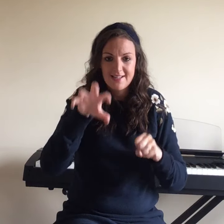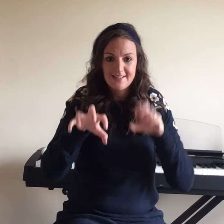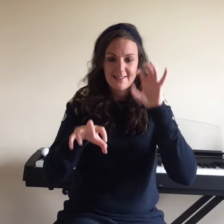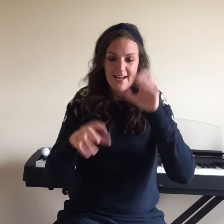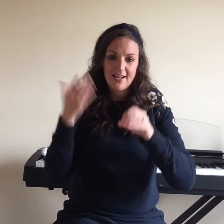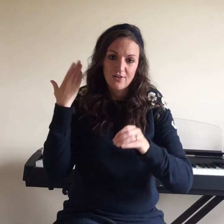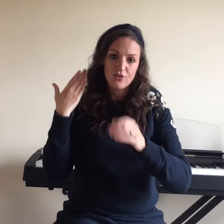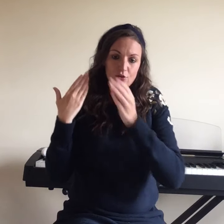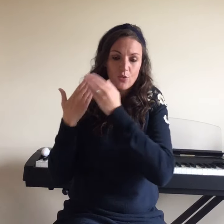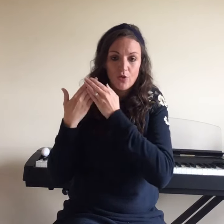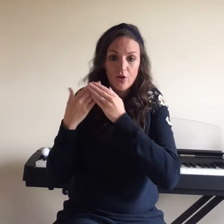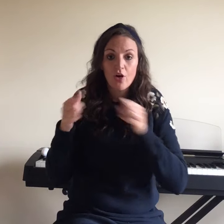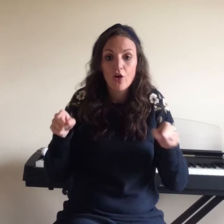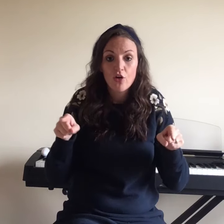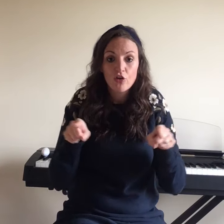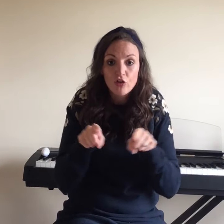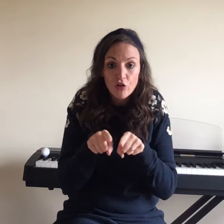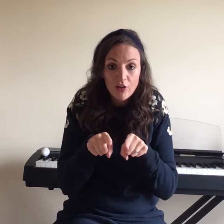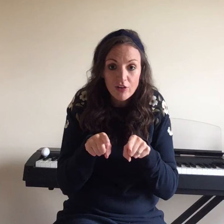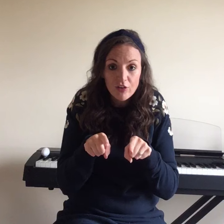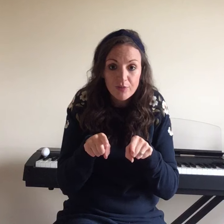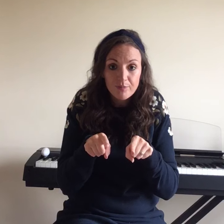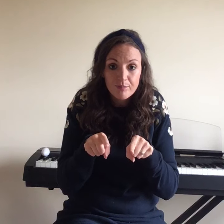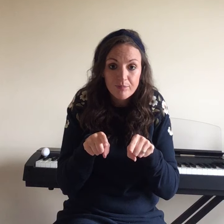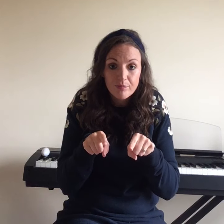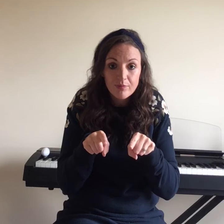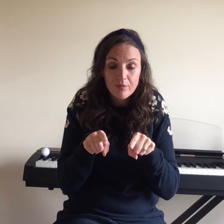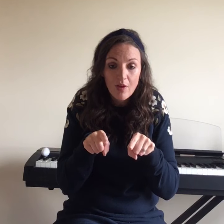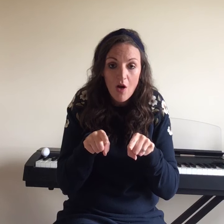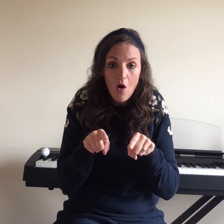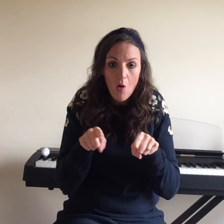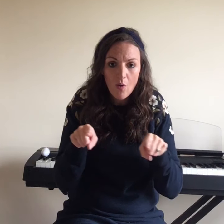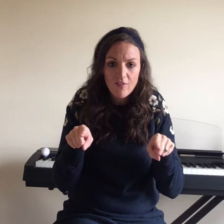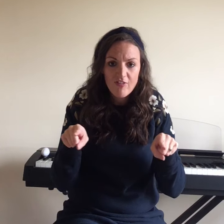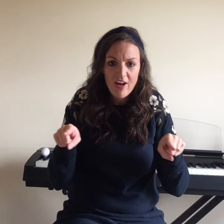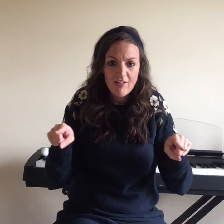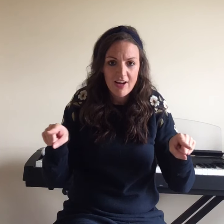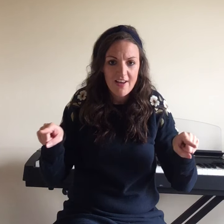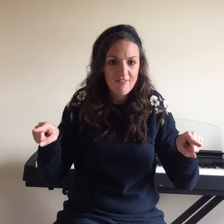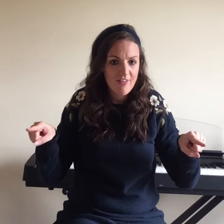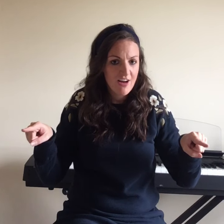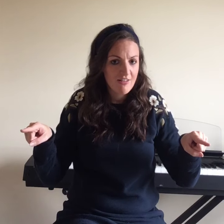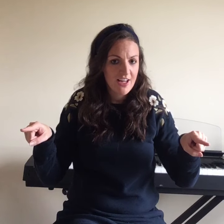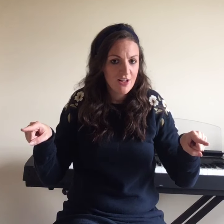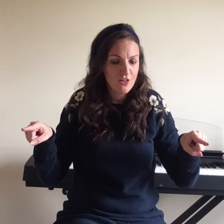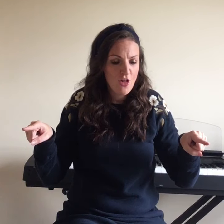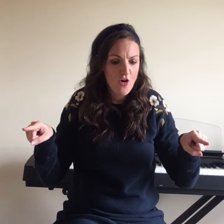Dinosaur Short. Dinosaur Very Very Long.